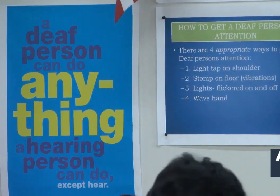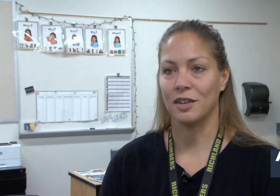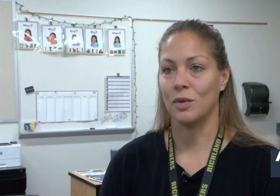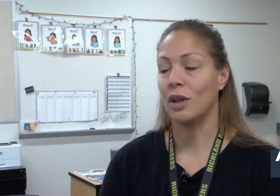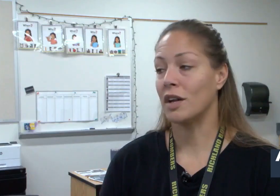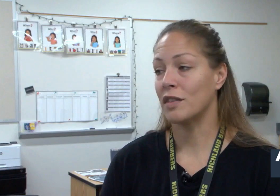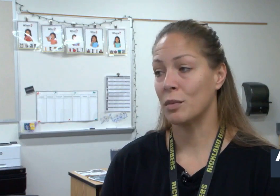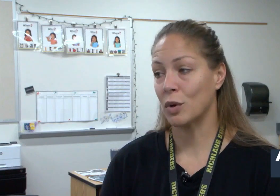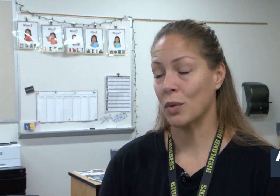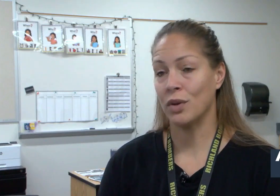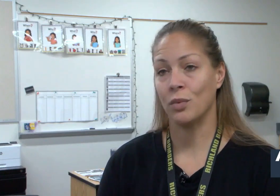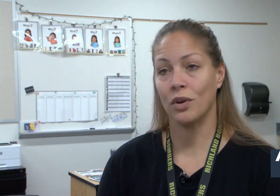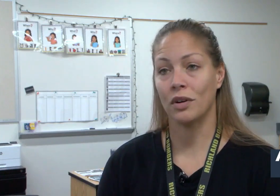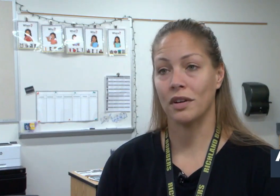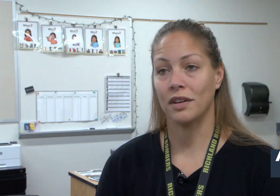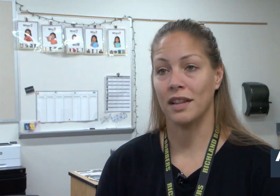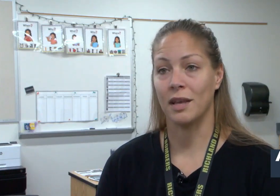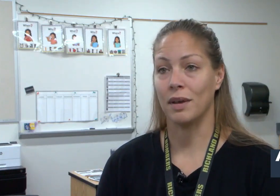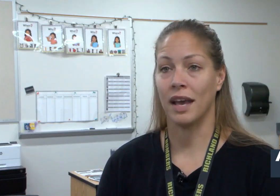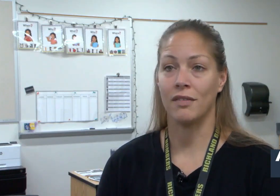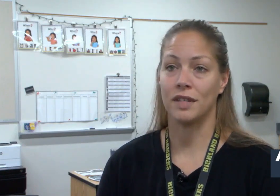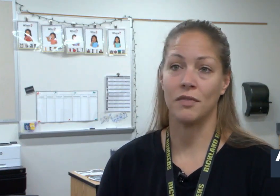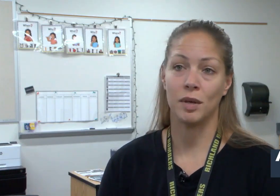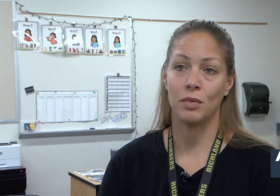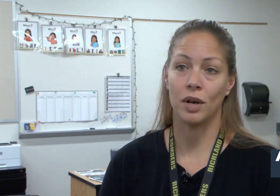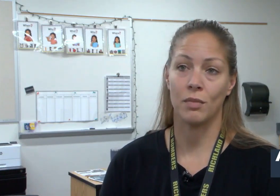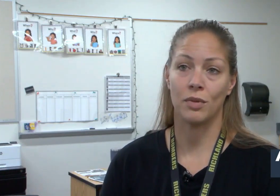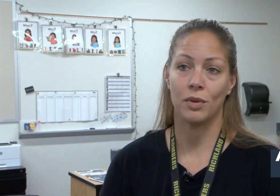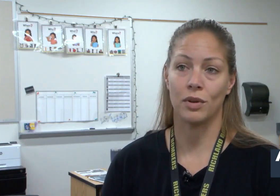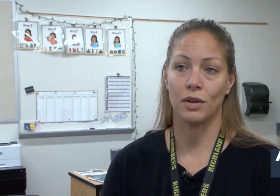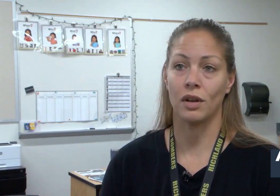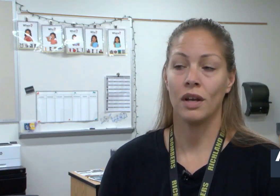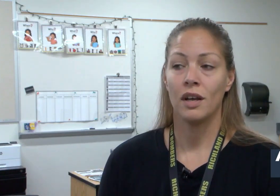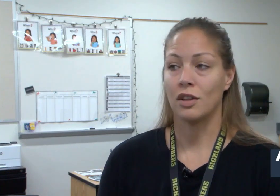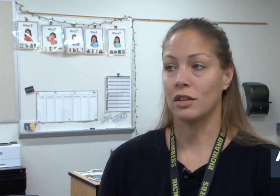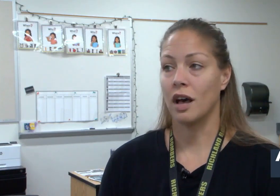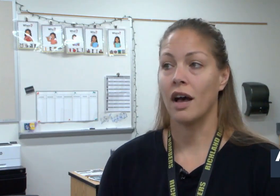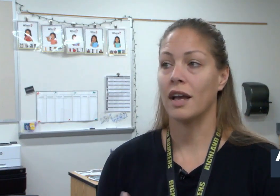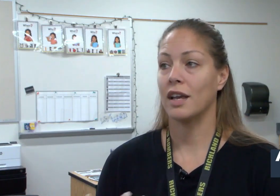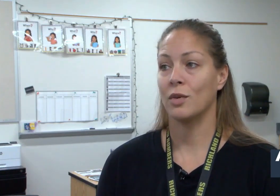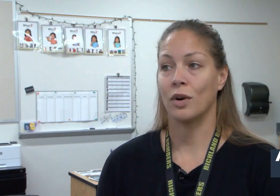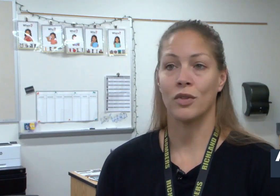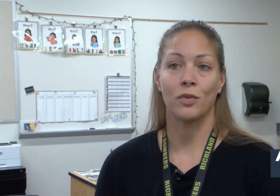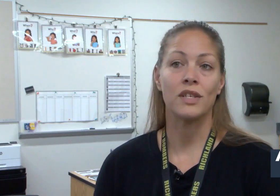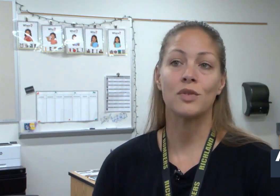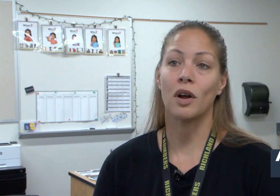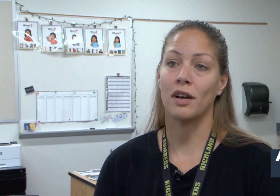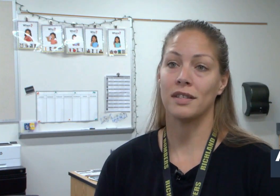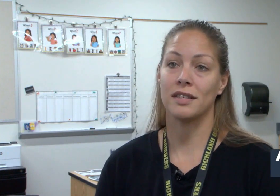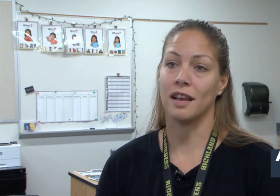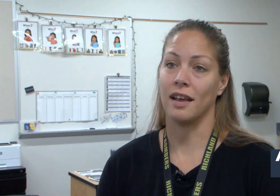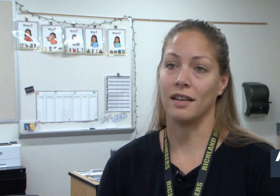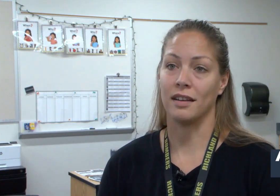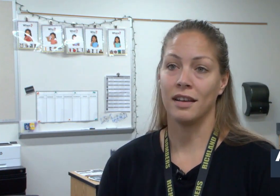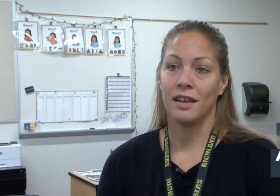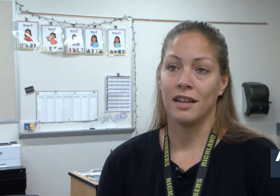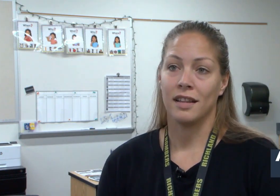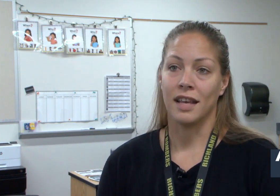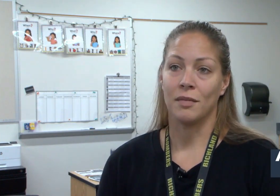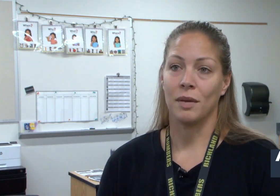You know, a lot of them are going to work and they may have deaf people come through their, their line or at the restaurants and they can